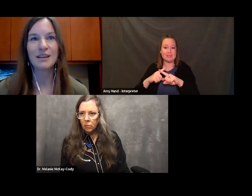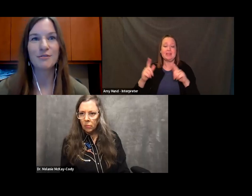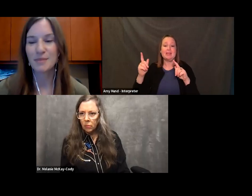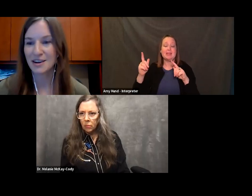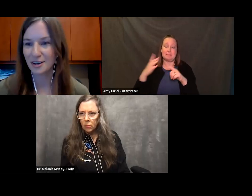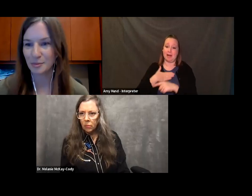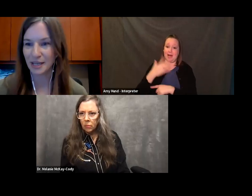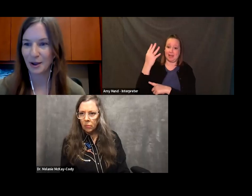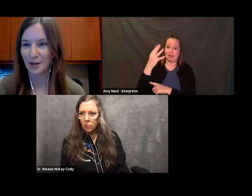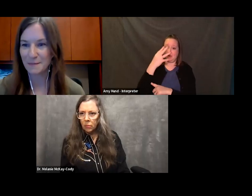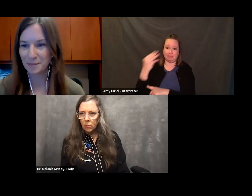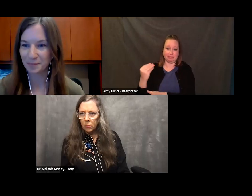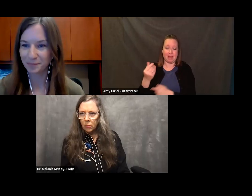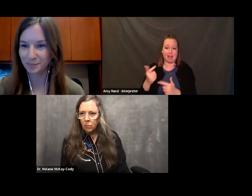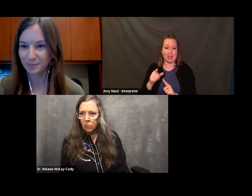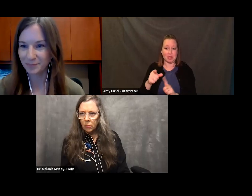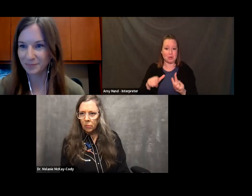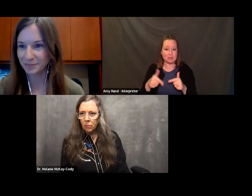you take it from here, Dr. McKay Cody.